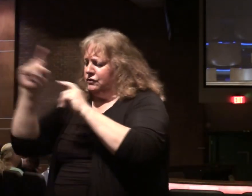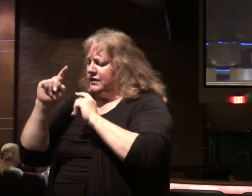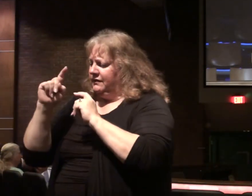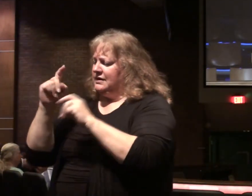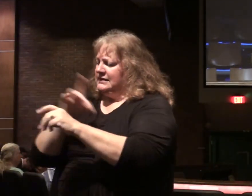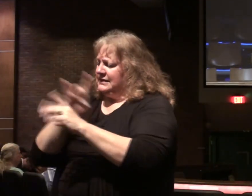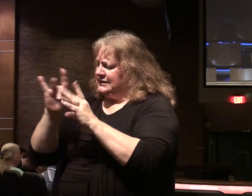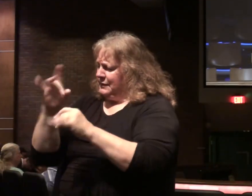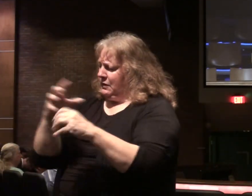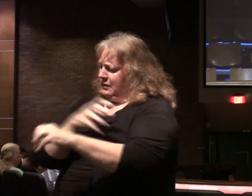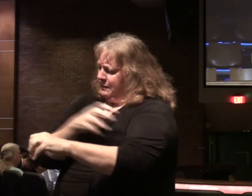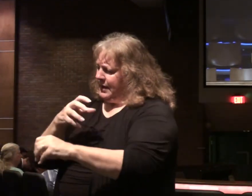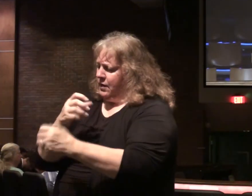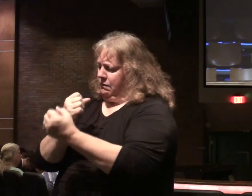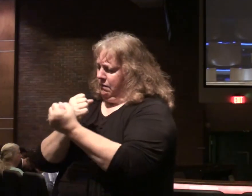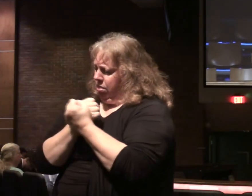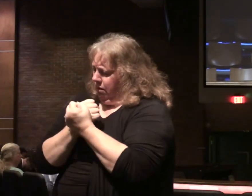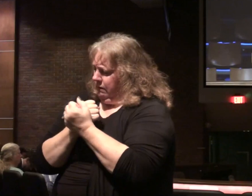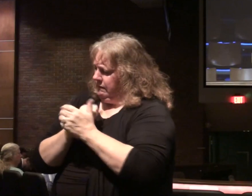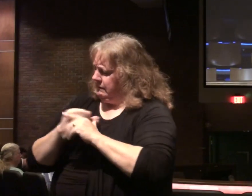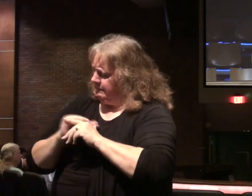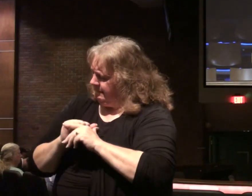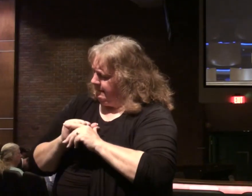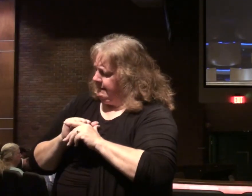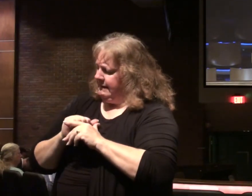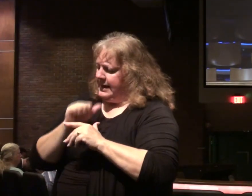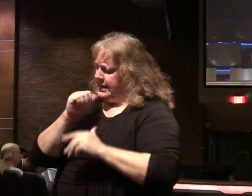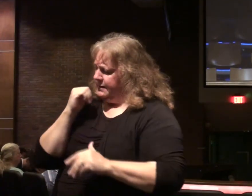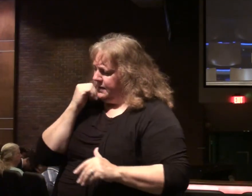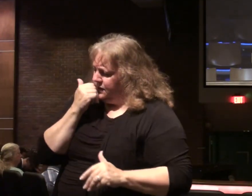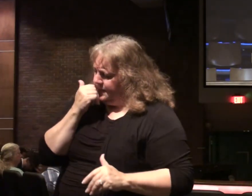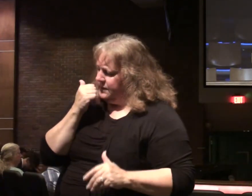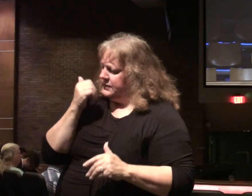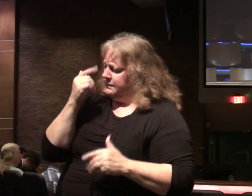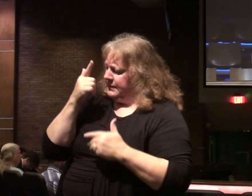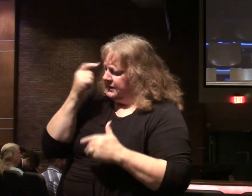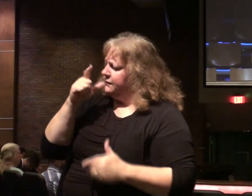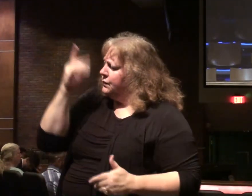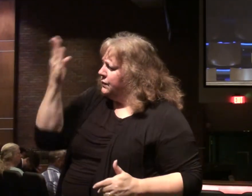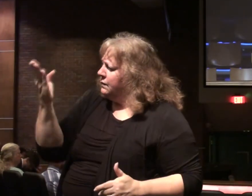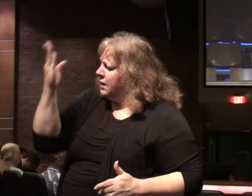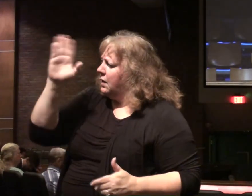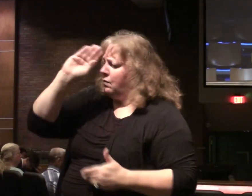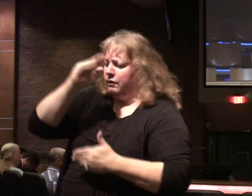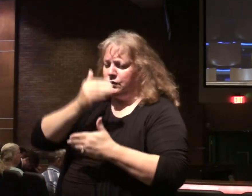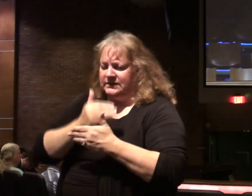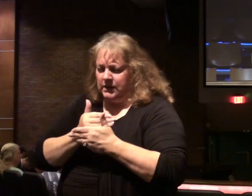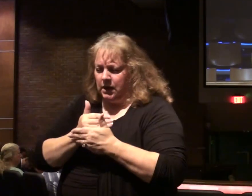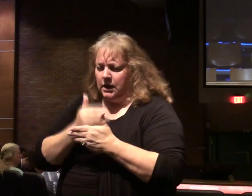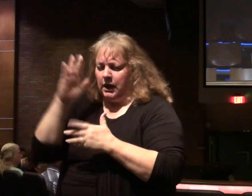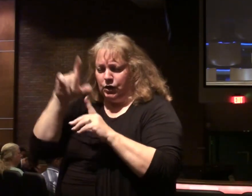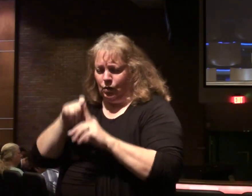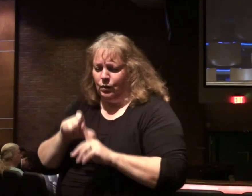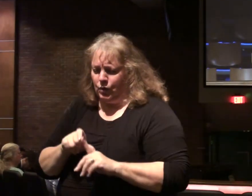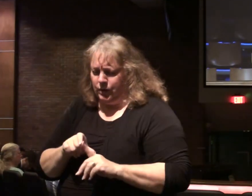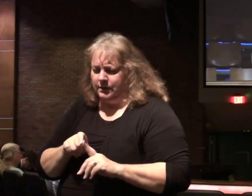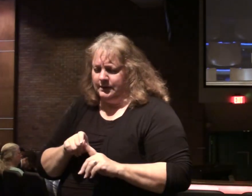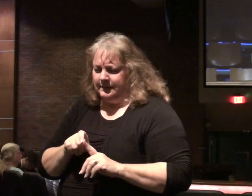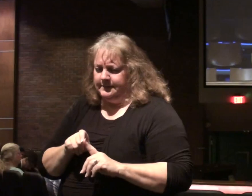of power and of love and of discipline. May we not be ashamed of you, of your Son, of your word.